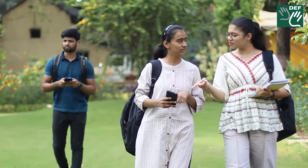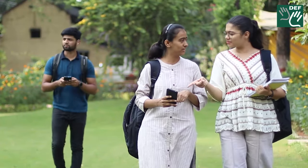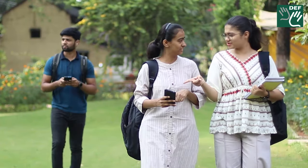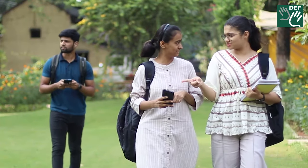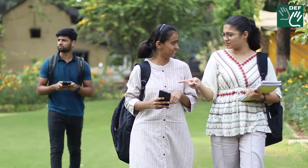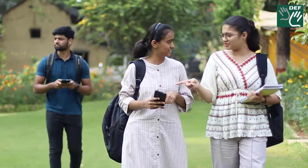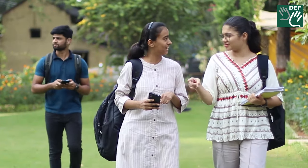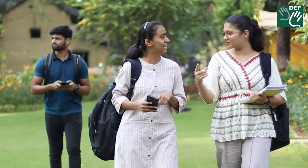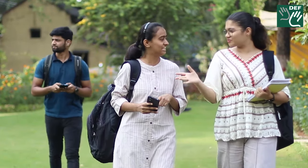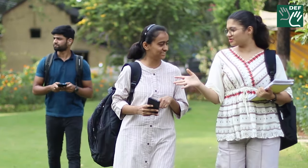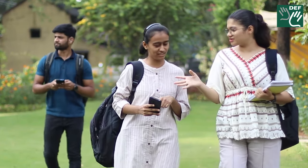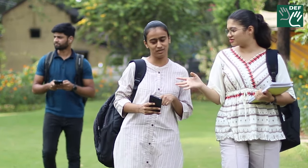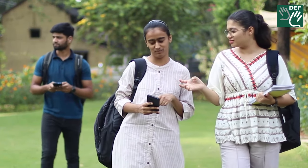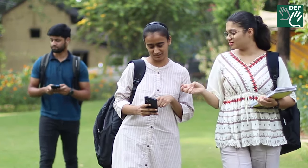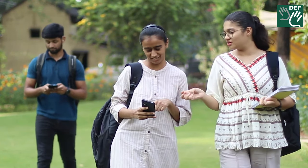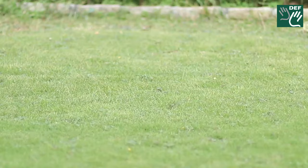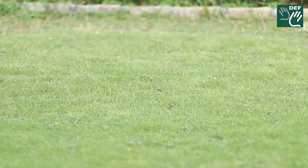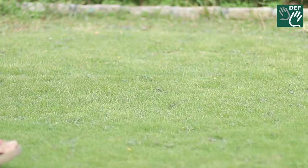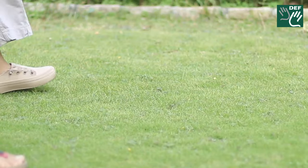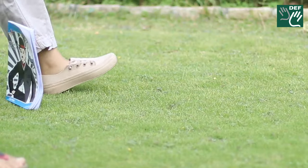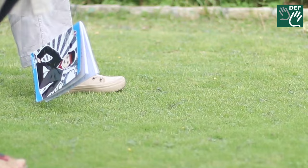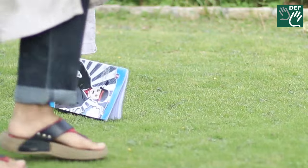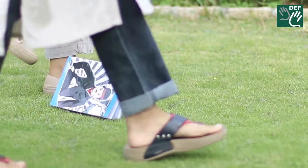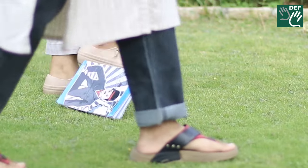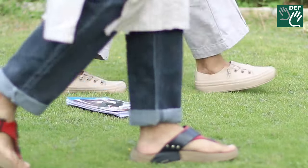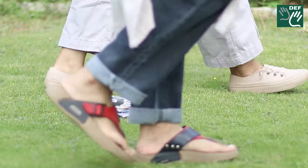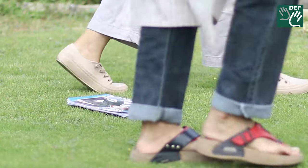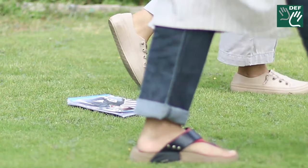Do you think she will be coming to class tomorrow? Maybe.